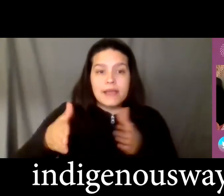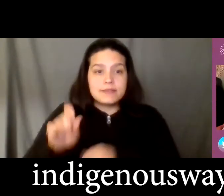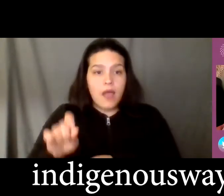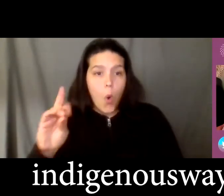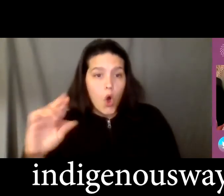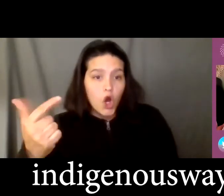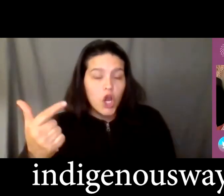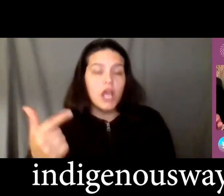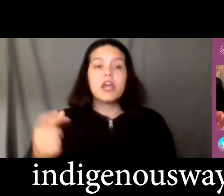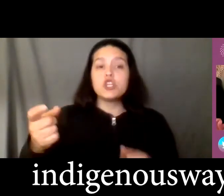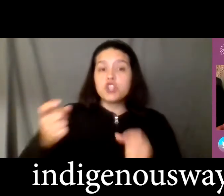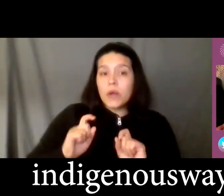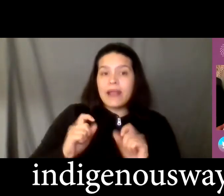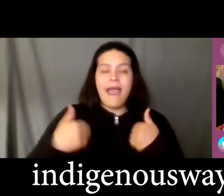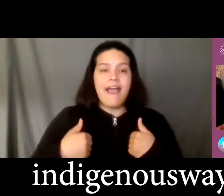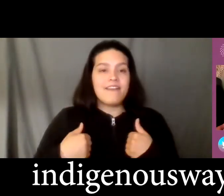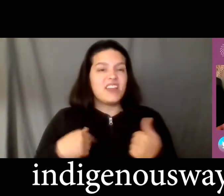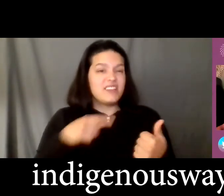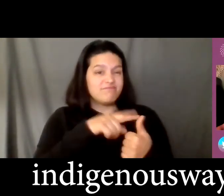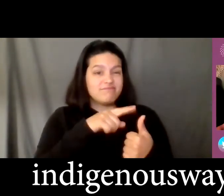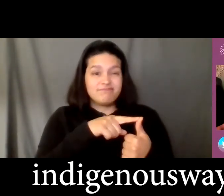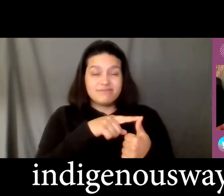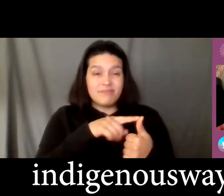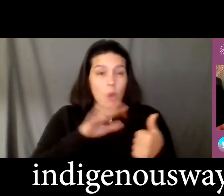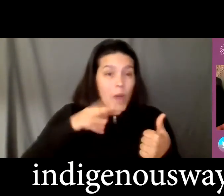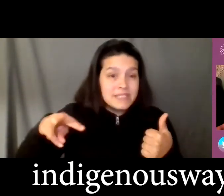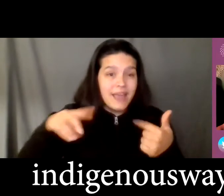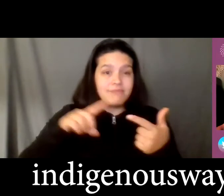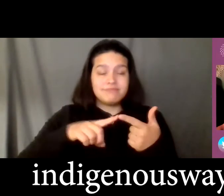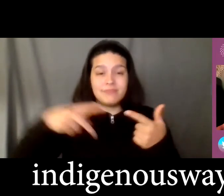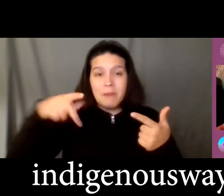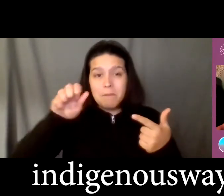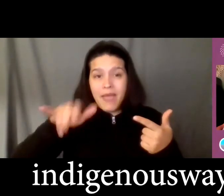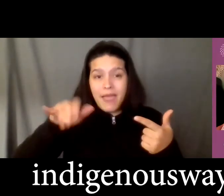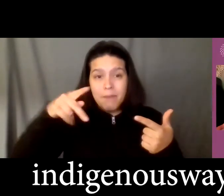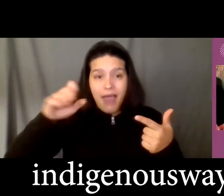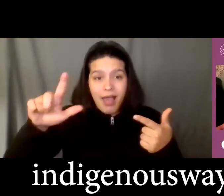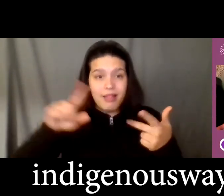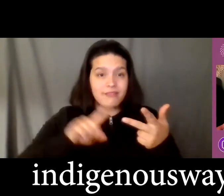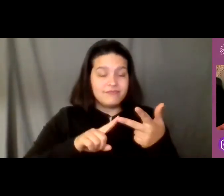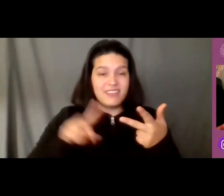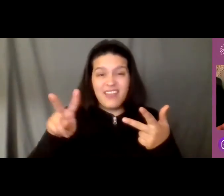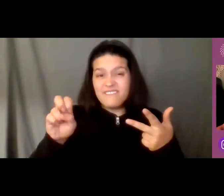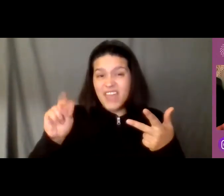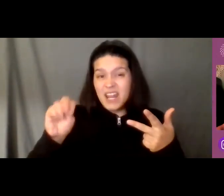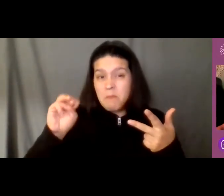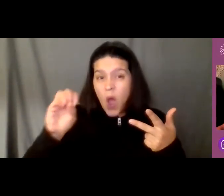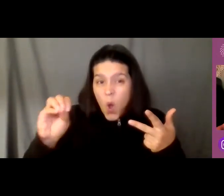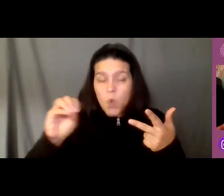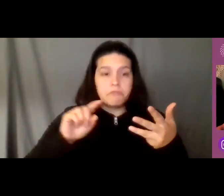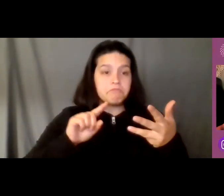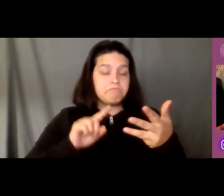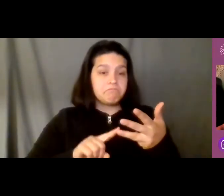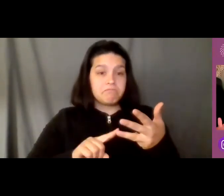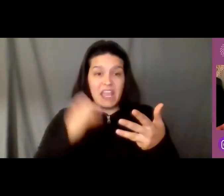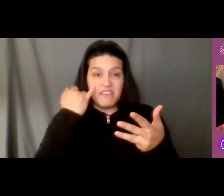we've got paypal venmo or if you're not into any of those electronic circles which we totally get uh you can